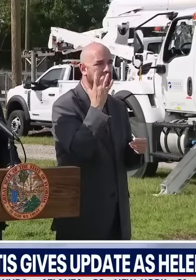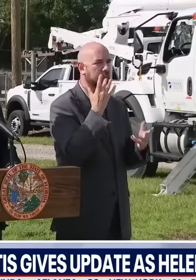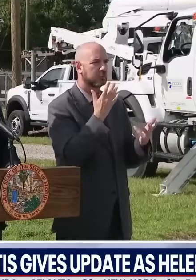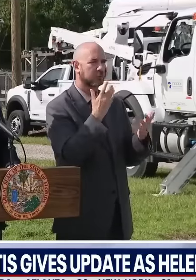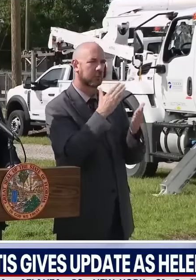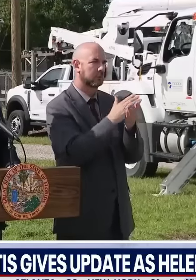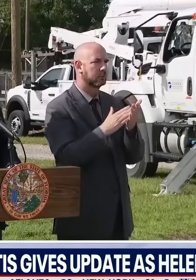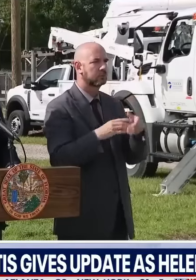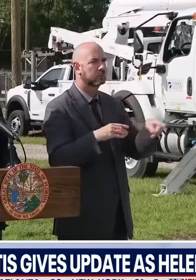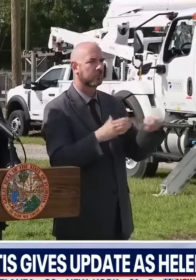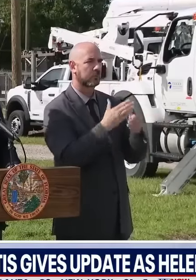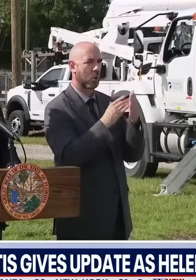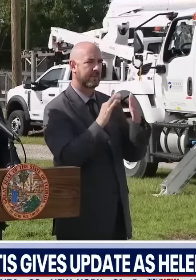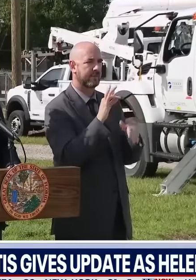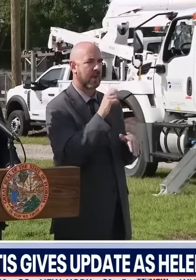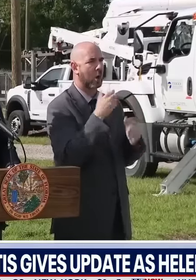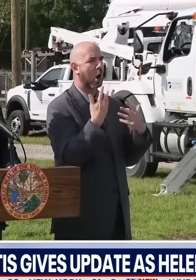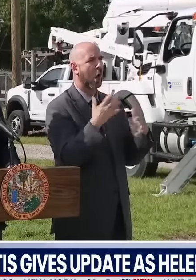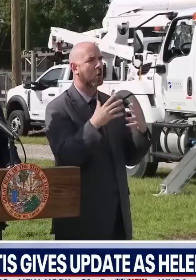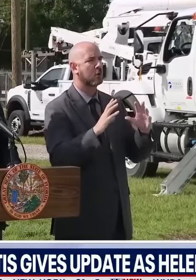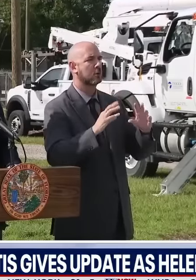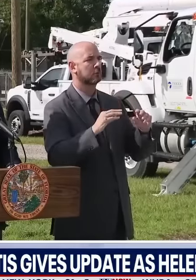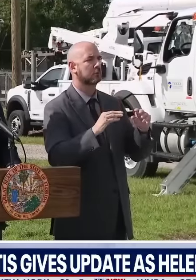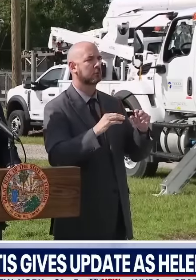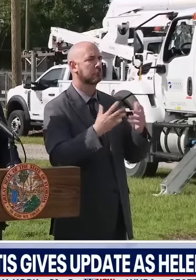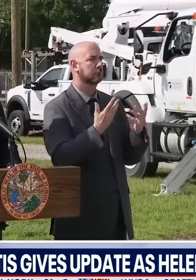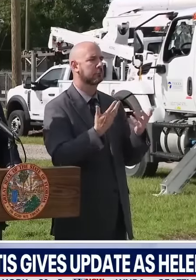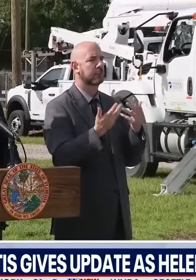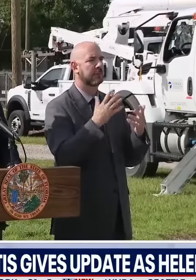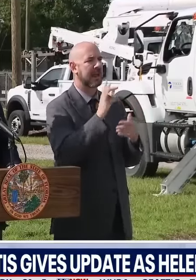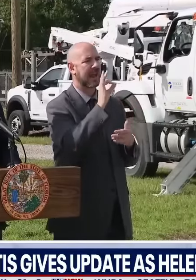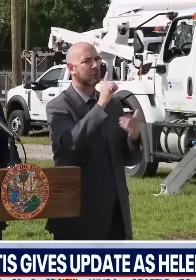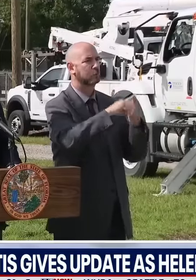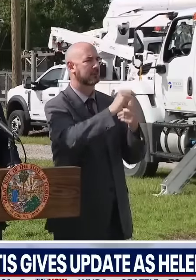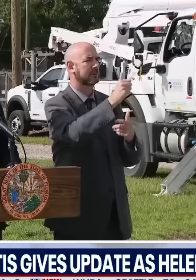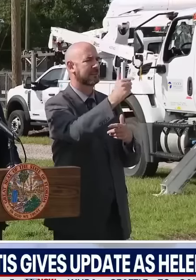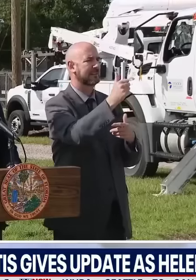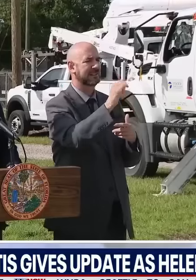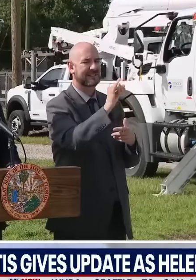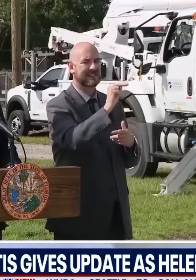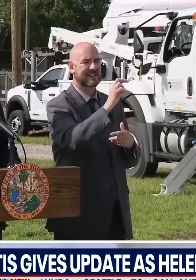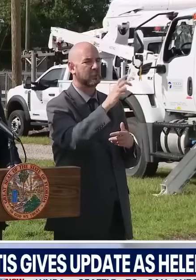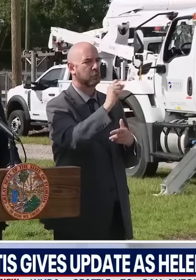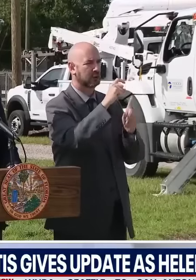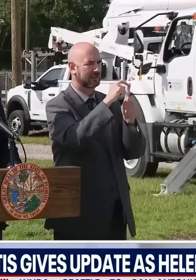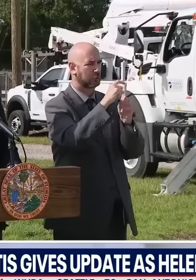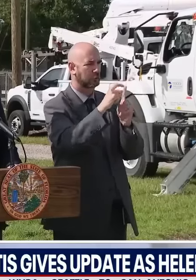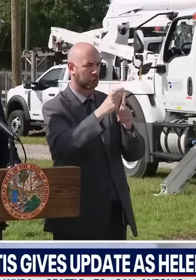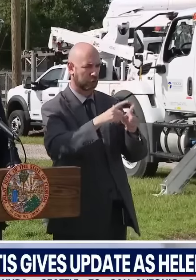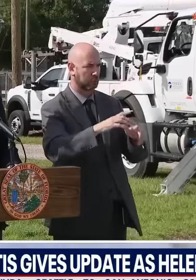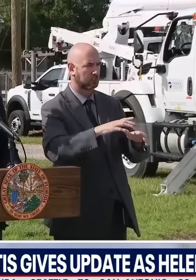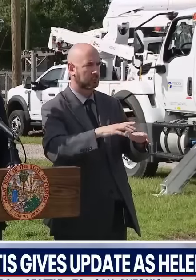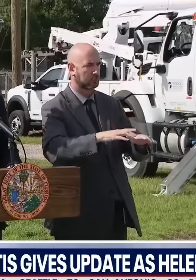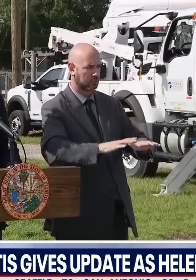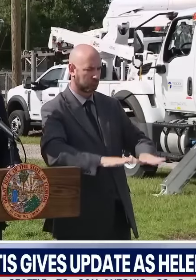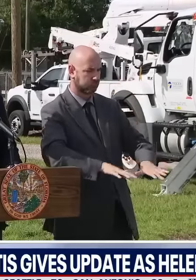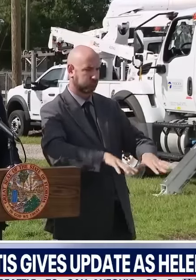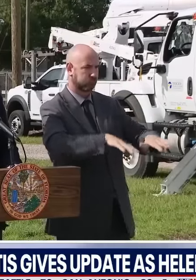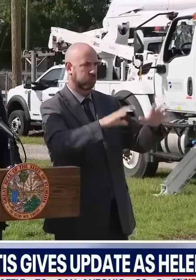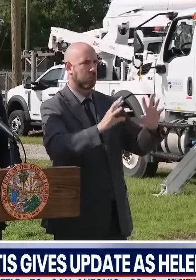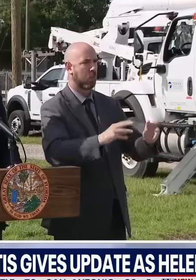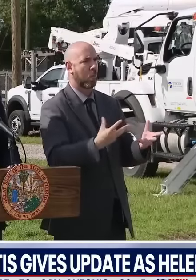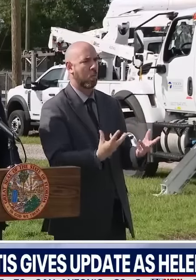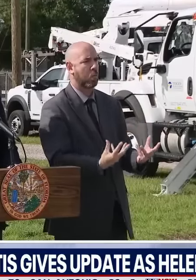Even if you have 8 to 10 inches of rainfall, you know, some hurricanes can dump a lot more than that. But even if you do that, that's building